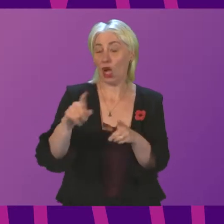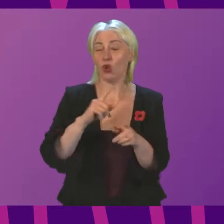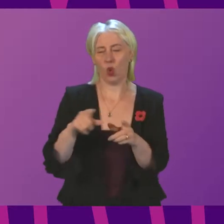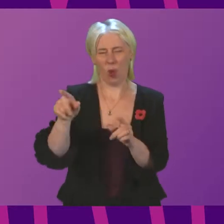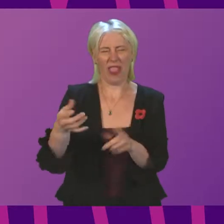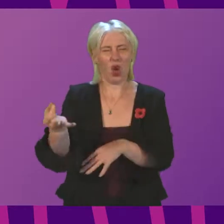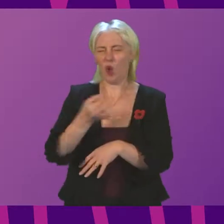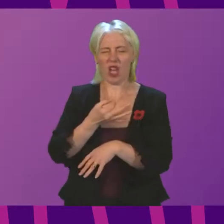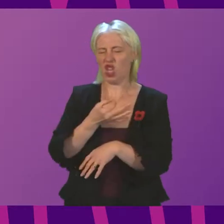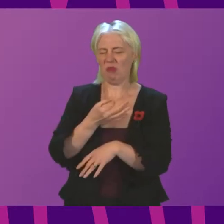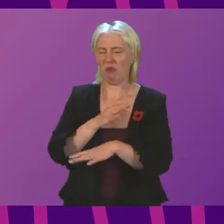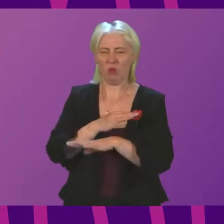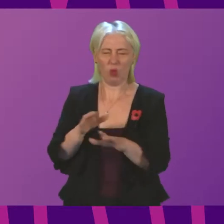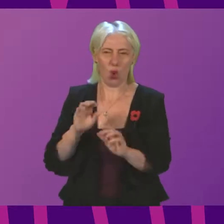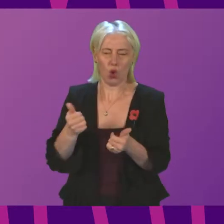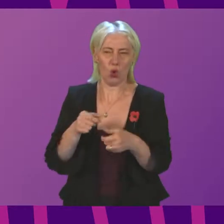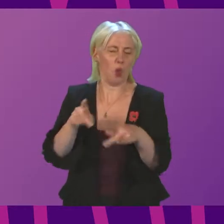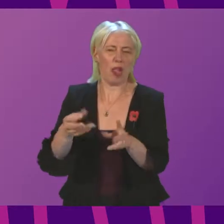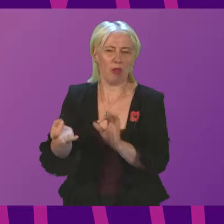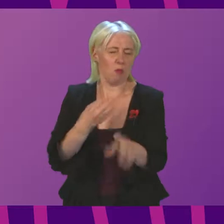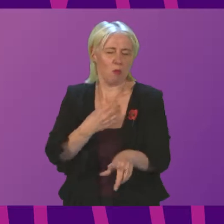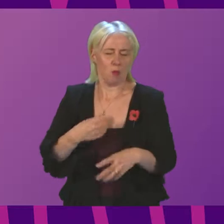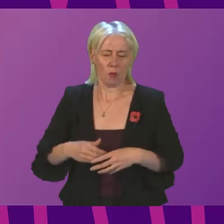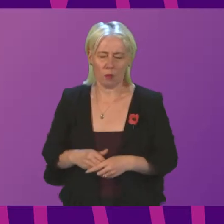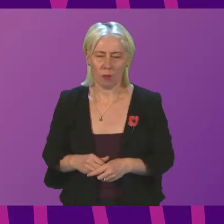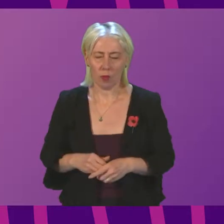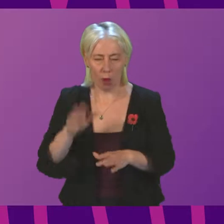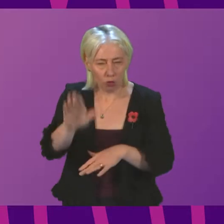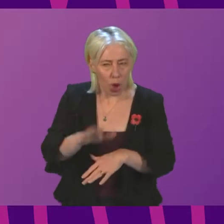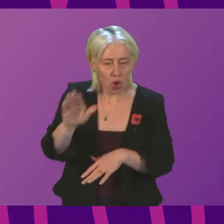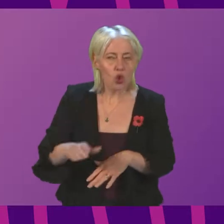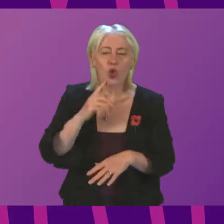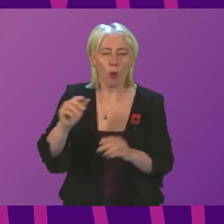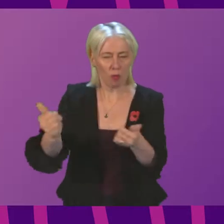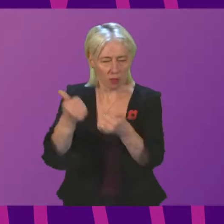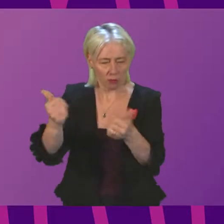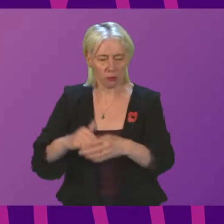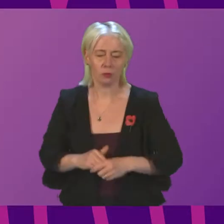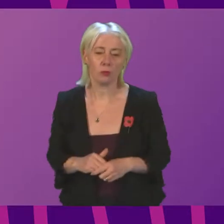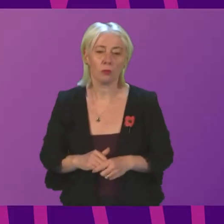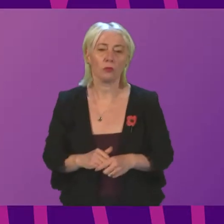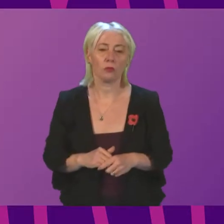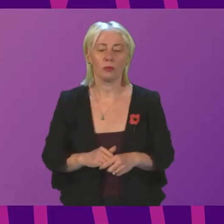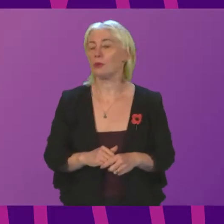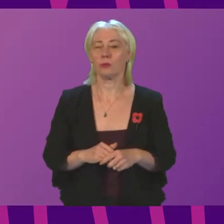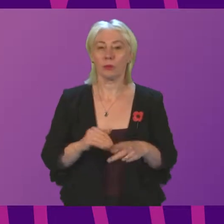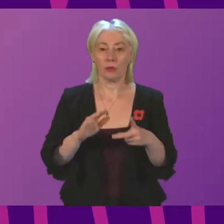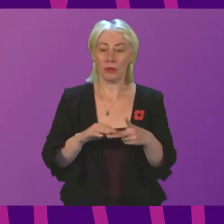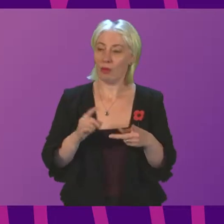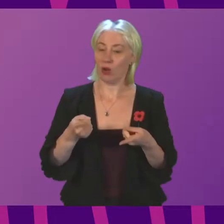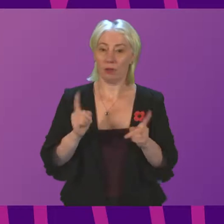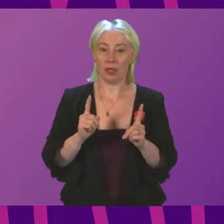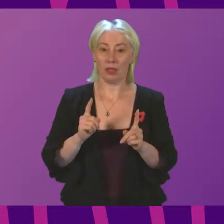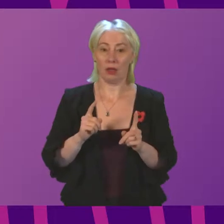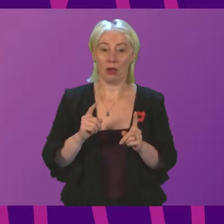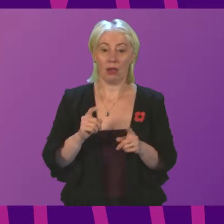his question certainly did not. Christine Graham. Thank you, Presiding Officer. Deputy First Minister, a constituent